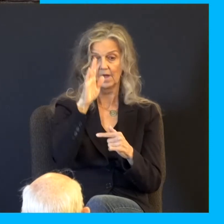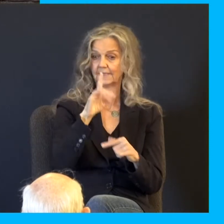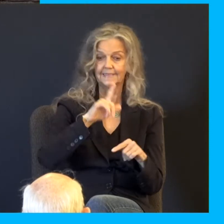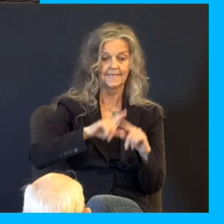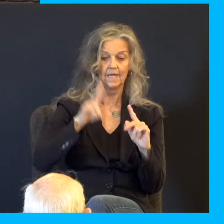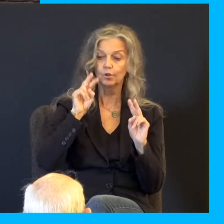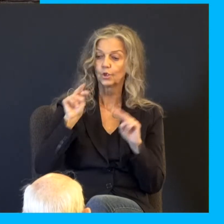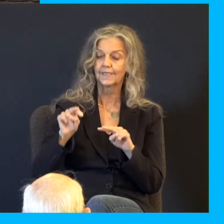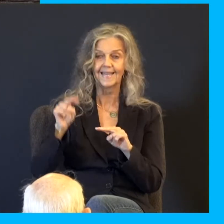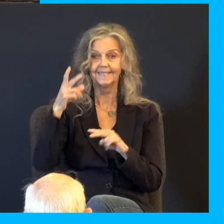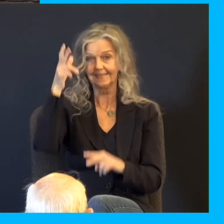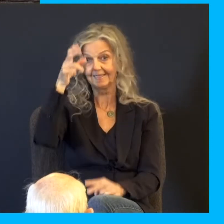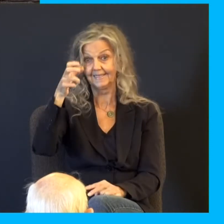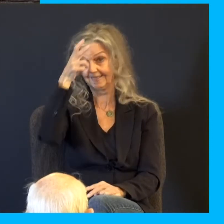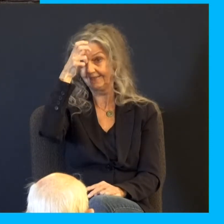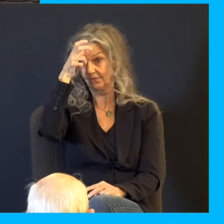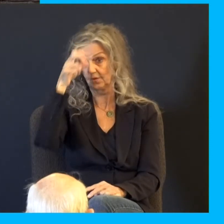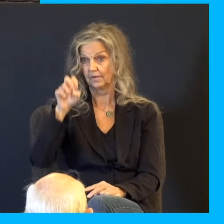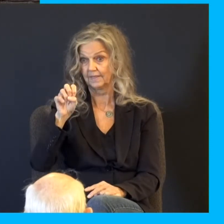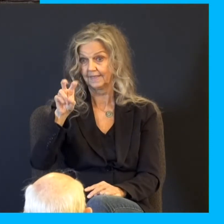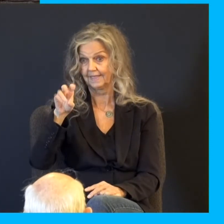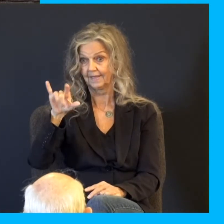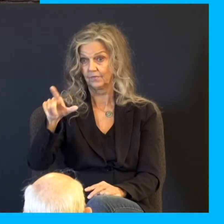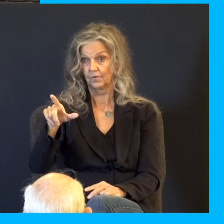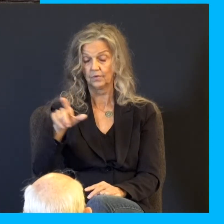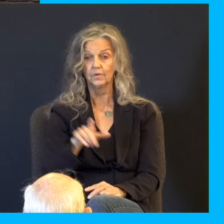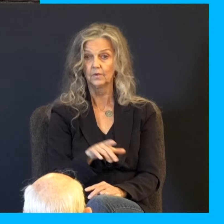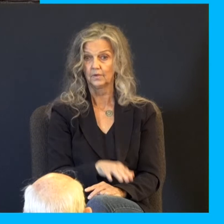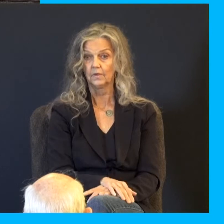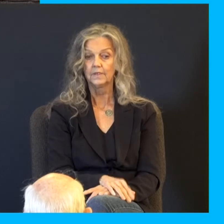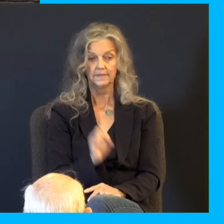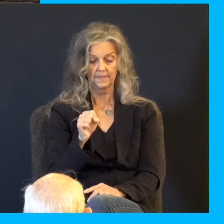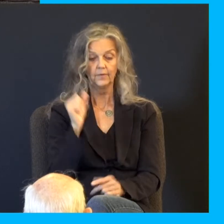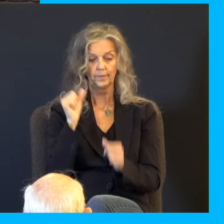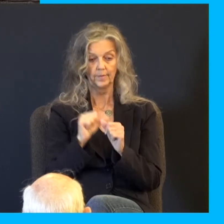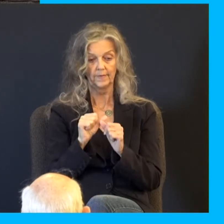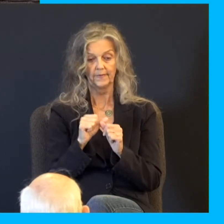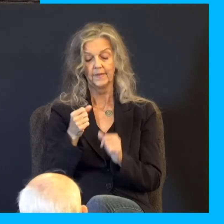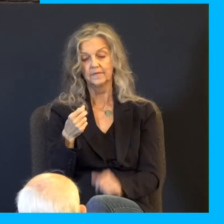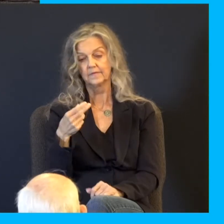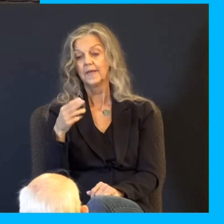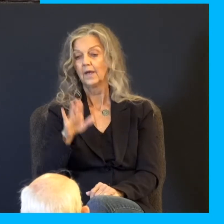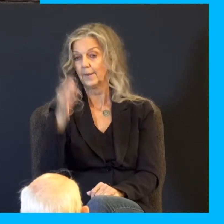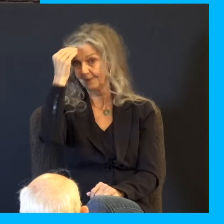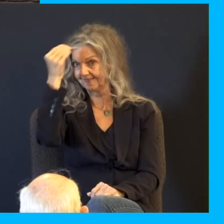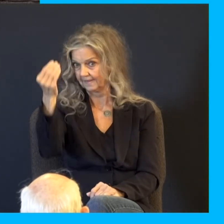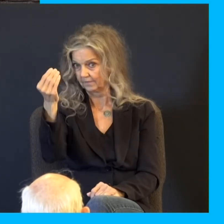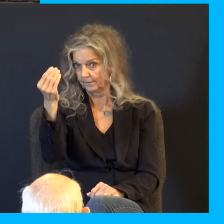far from you. Remember that whole thing in Habakkuk where he's crying out about that? Yes. That's Habakkuk's opinion. Responding to